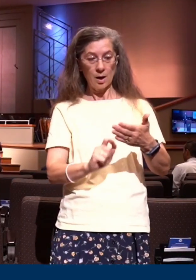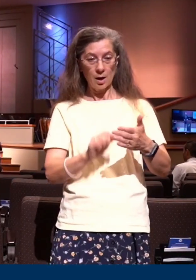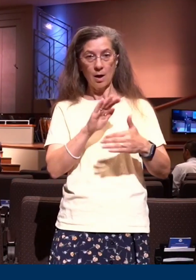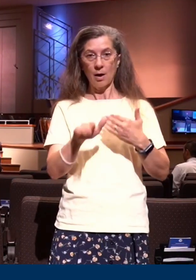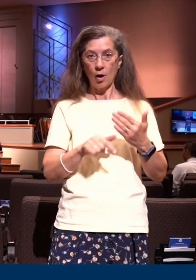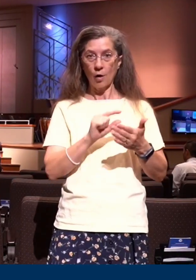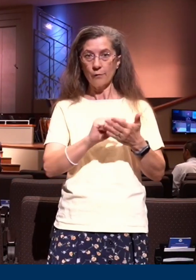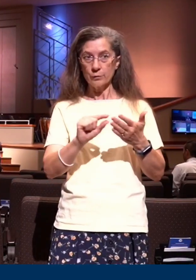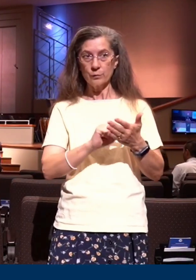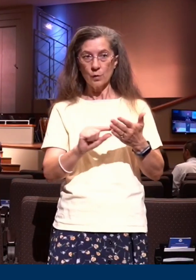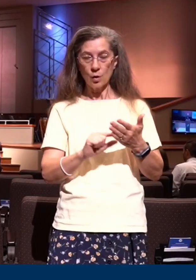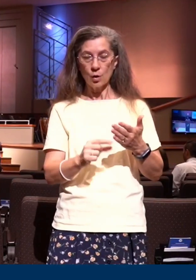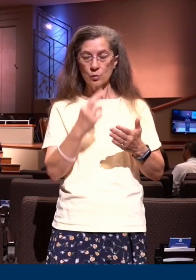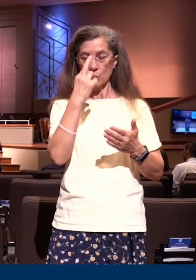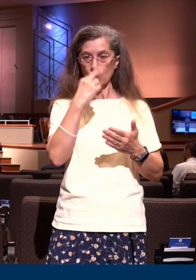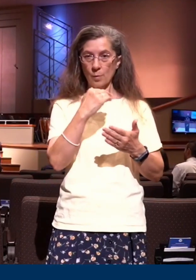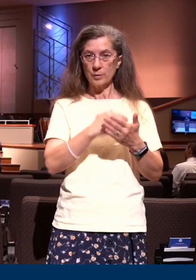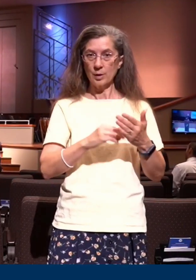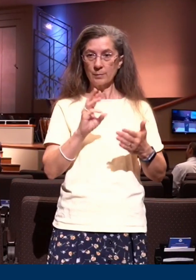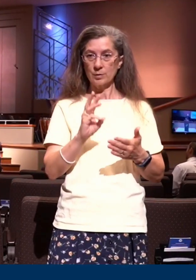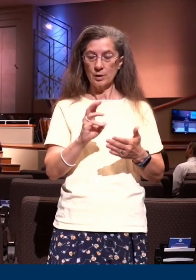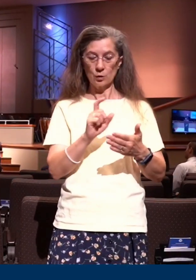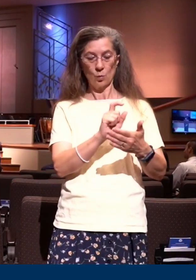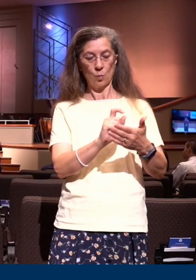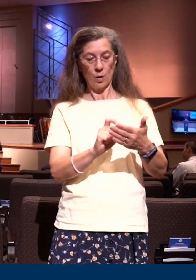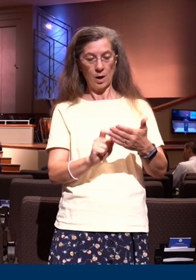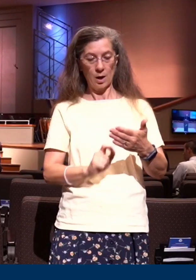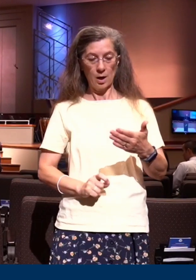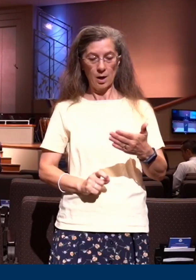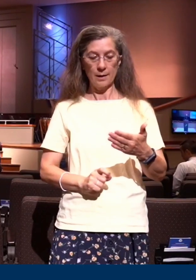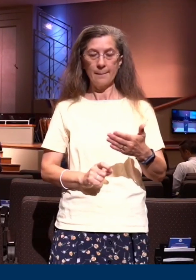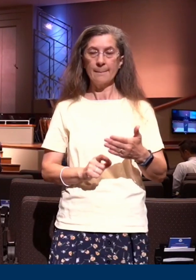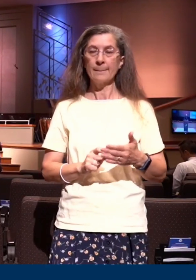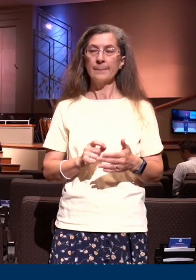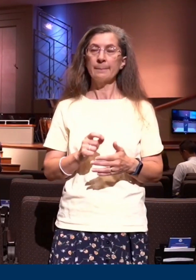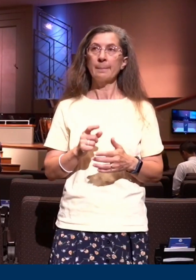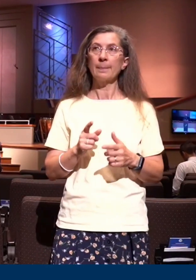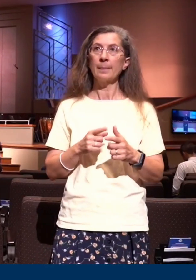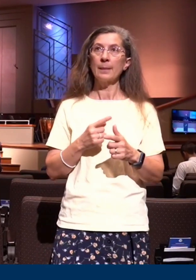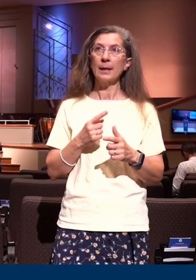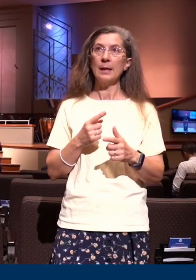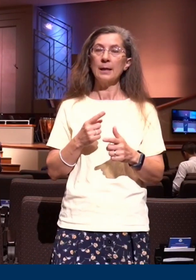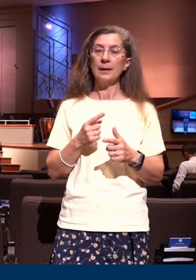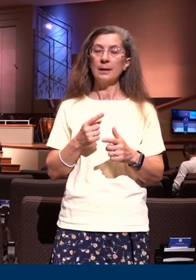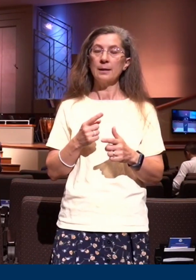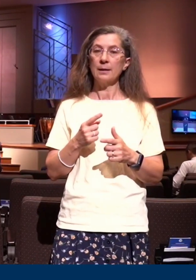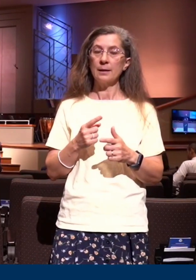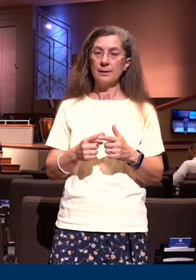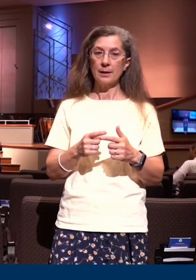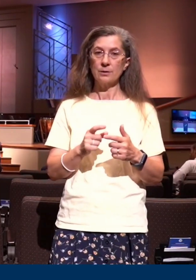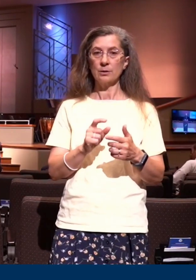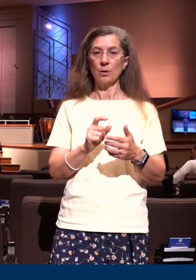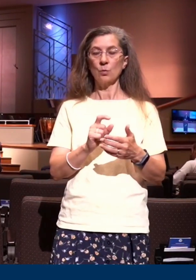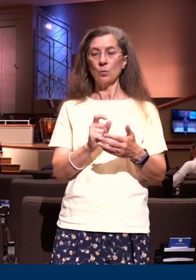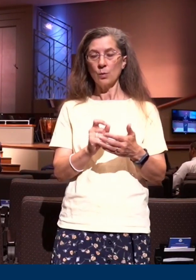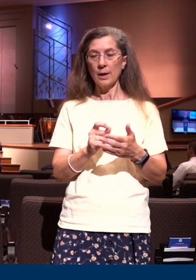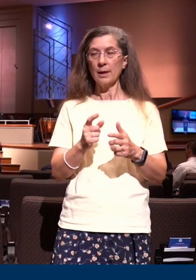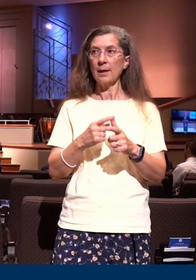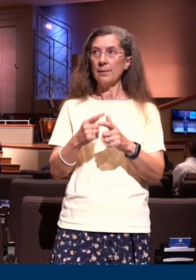Romans chapter 6 and come on down through in these passages and write it out and put it in your pocket